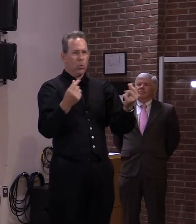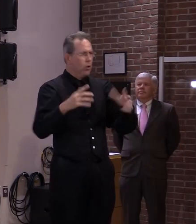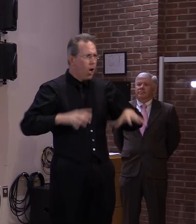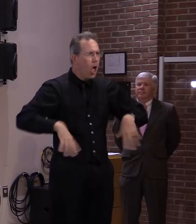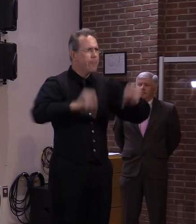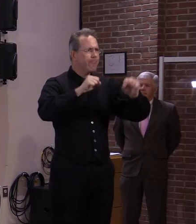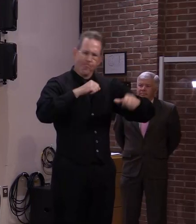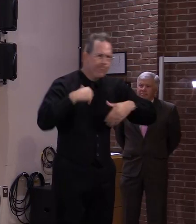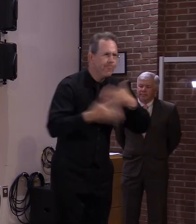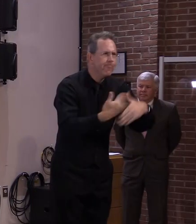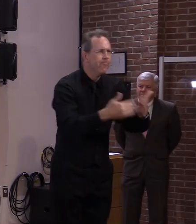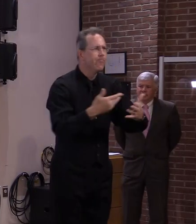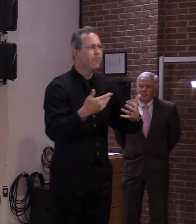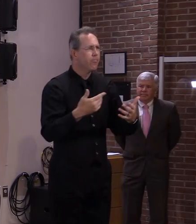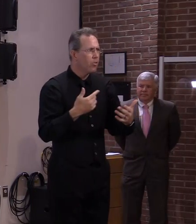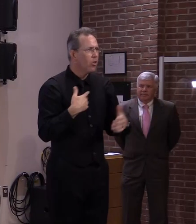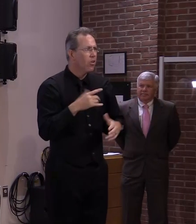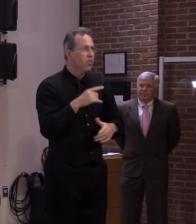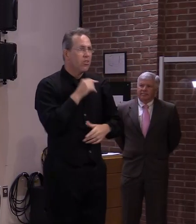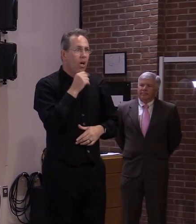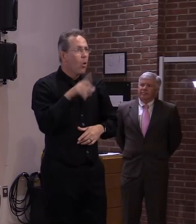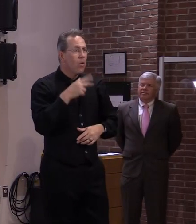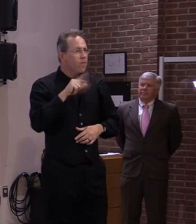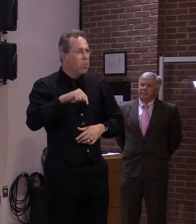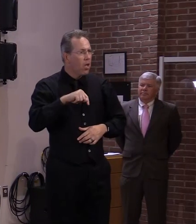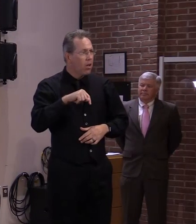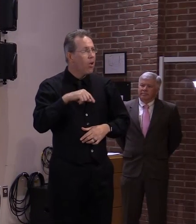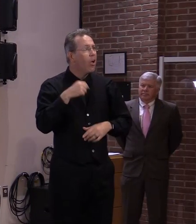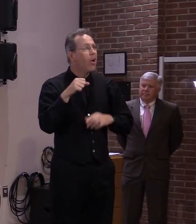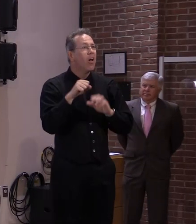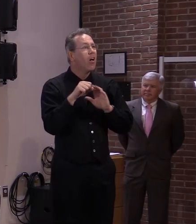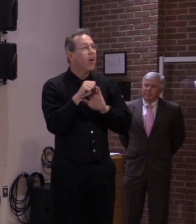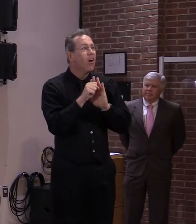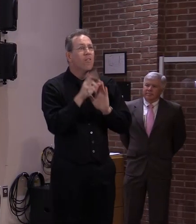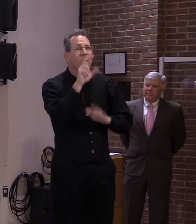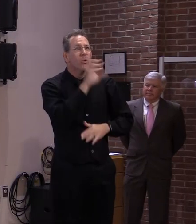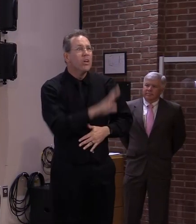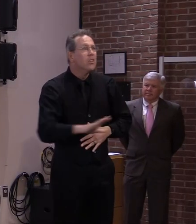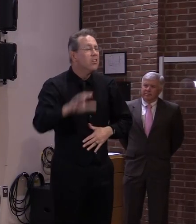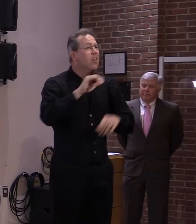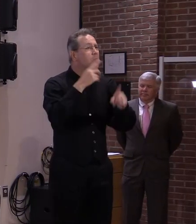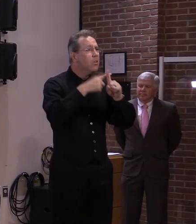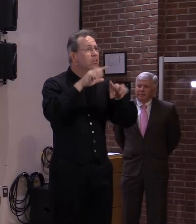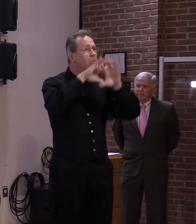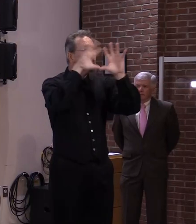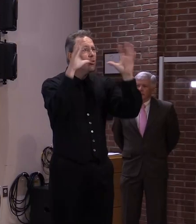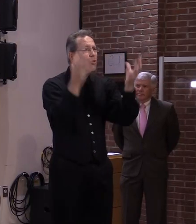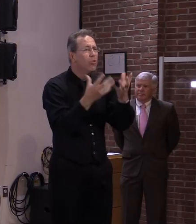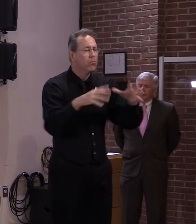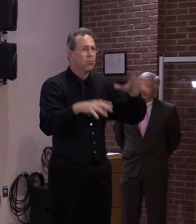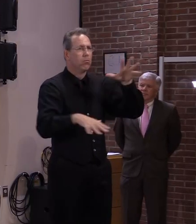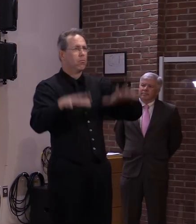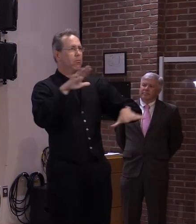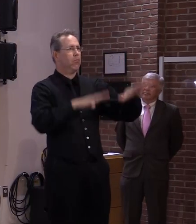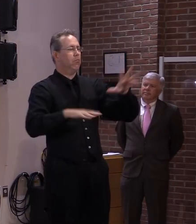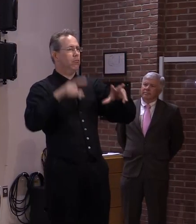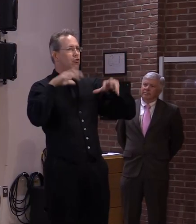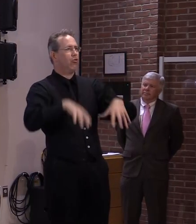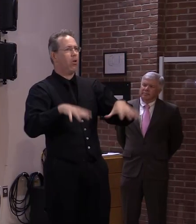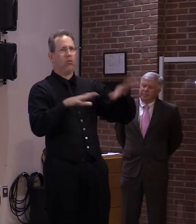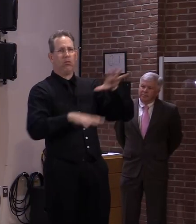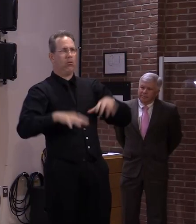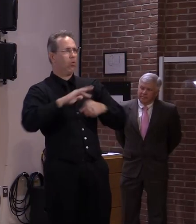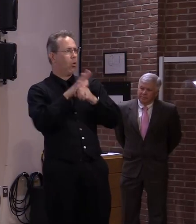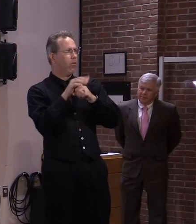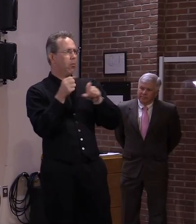um so that um that becomes problematic to to go back and unwind that and determine what we